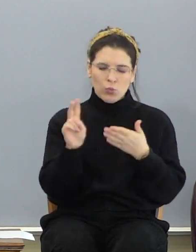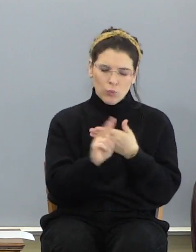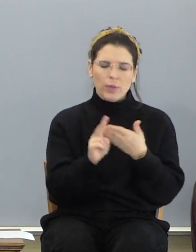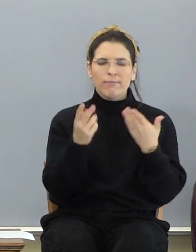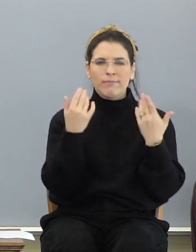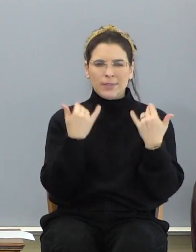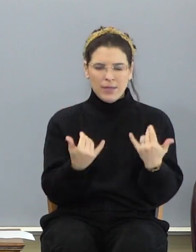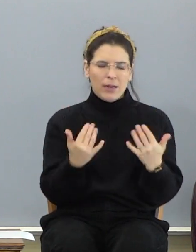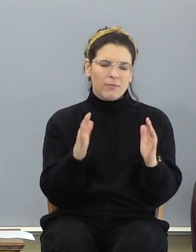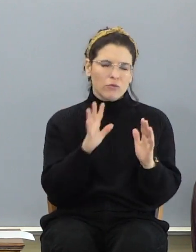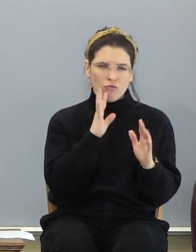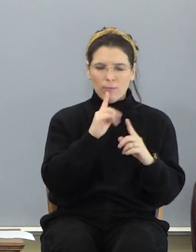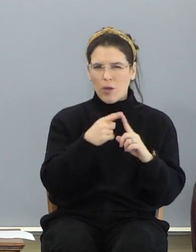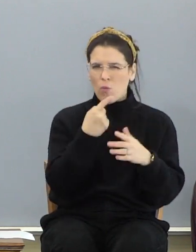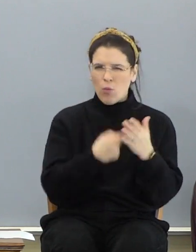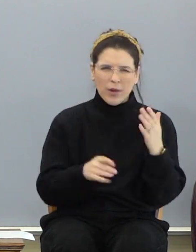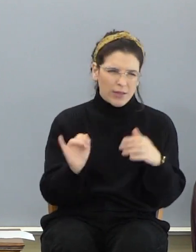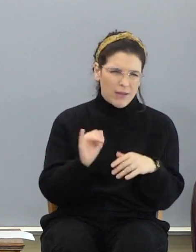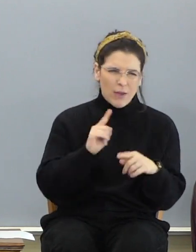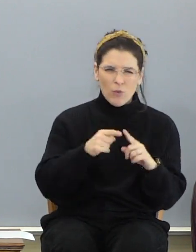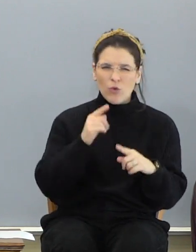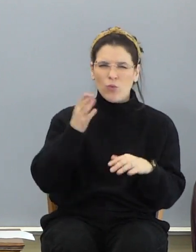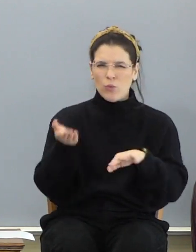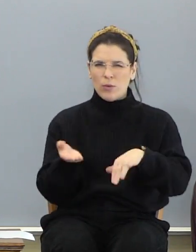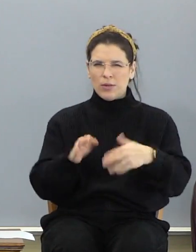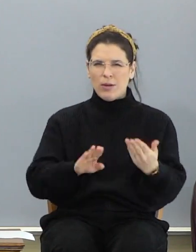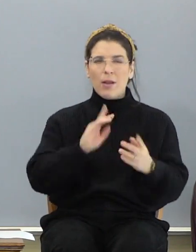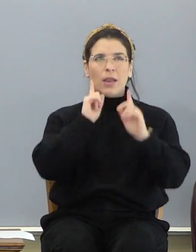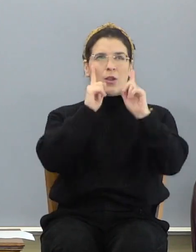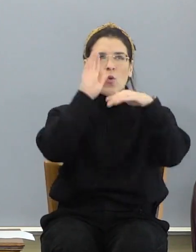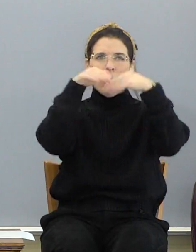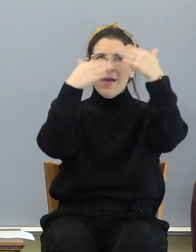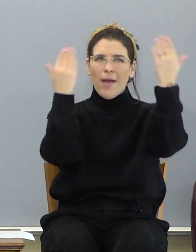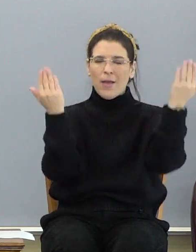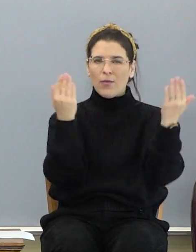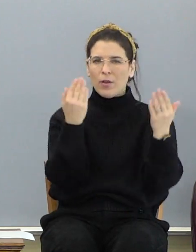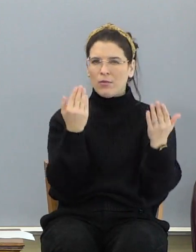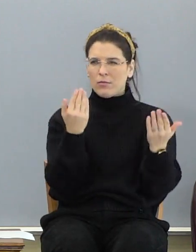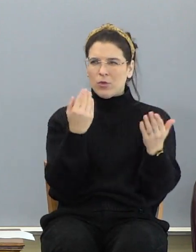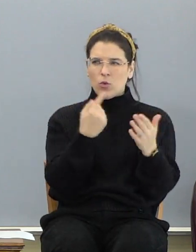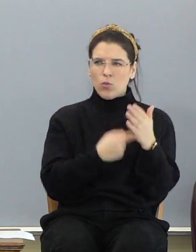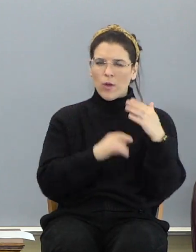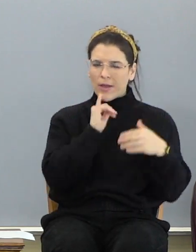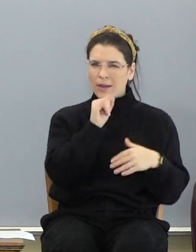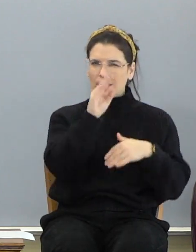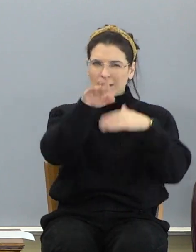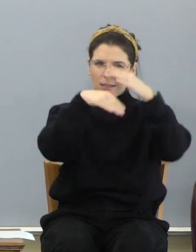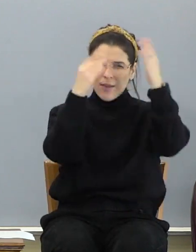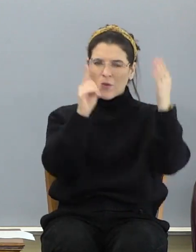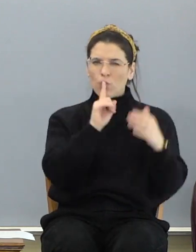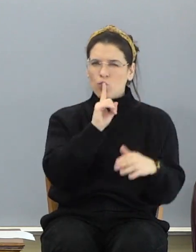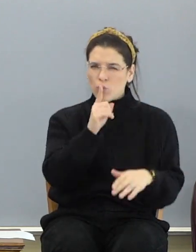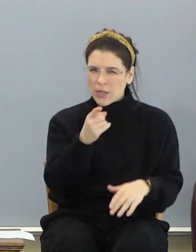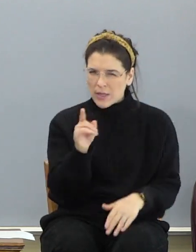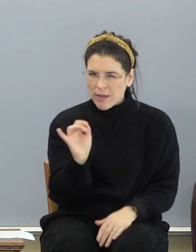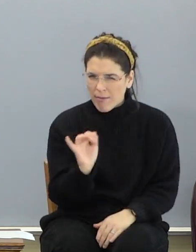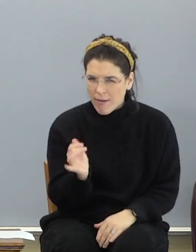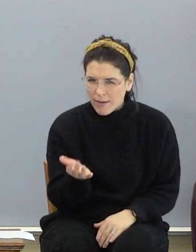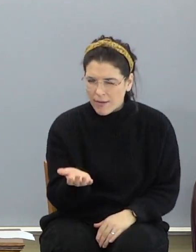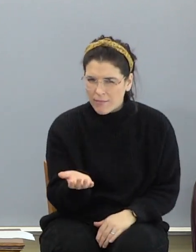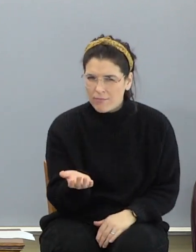what's it going to be like when you go to heaven? What is it, what's heaven, what is heaven really like when you get there?